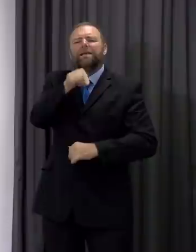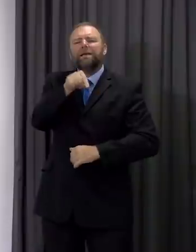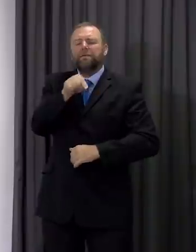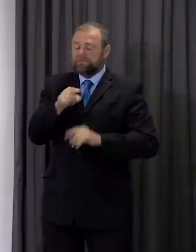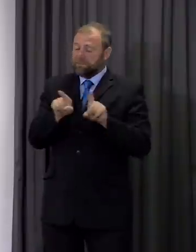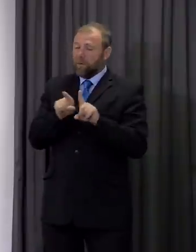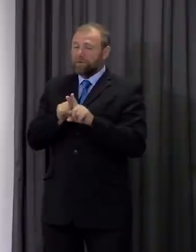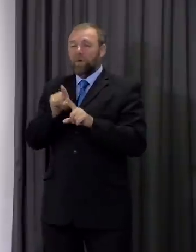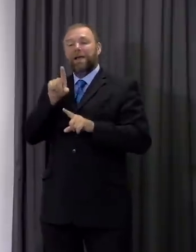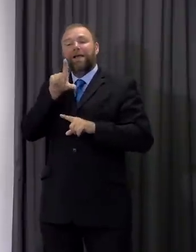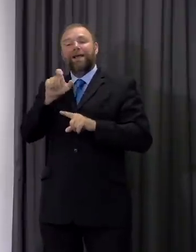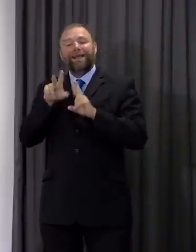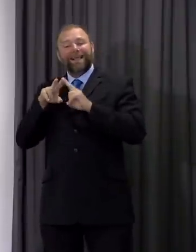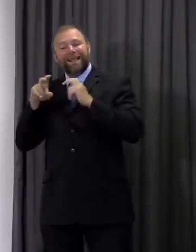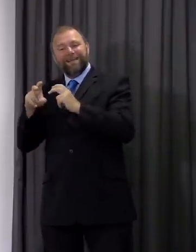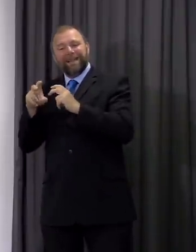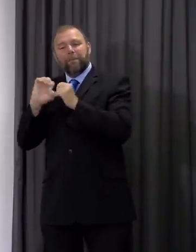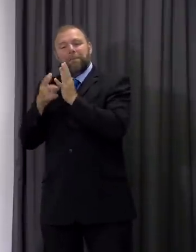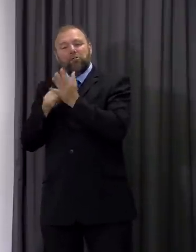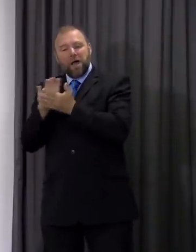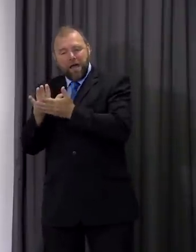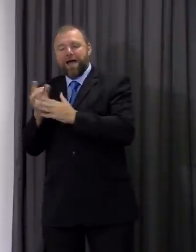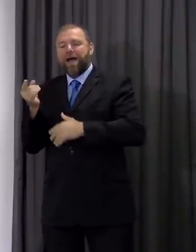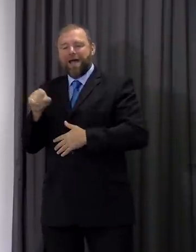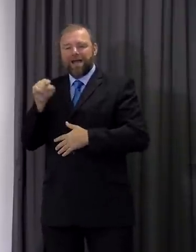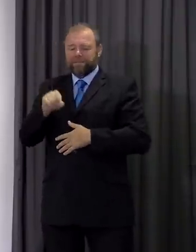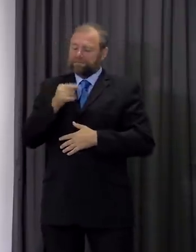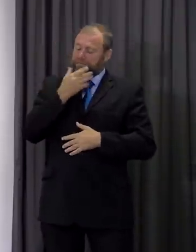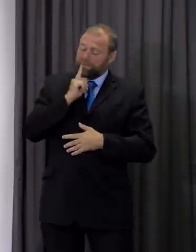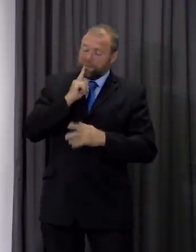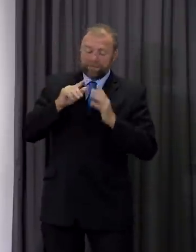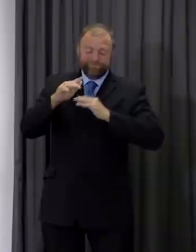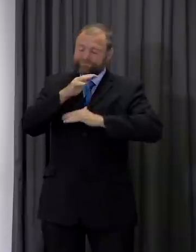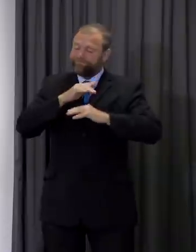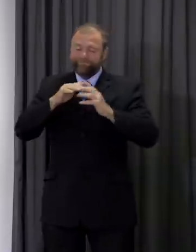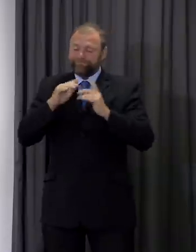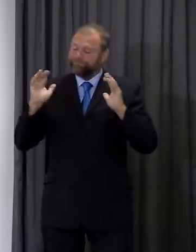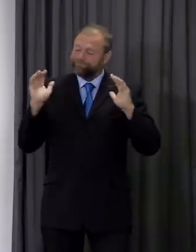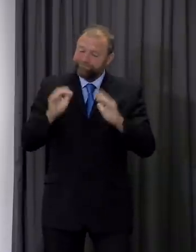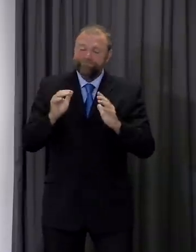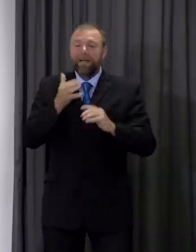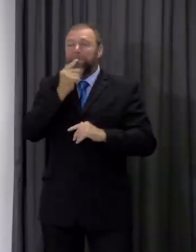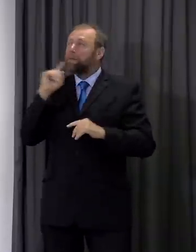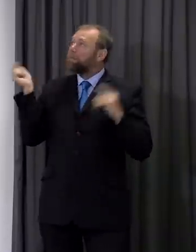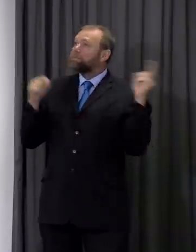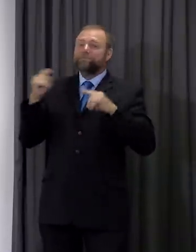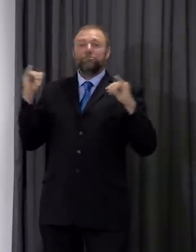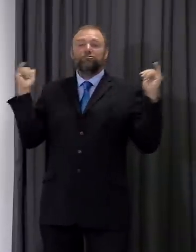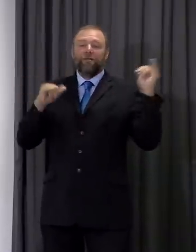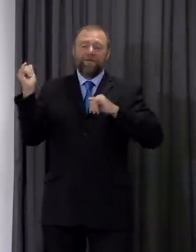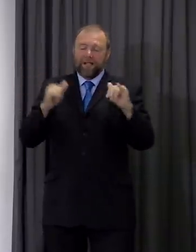as well as those associated with socialising without social distance and imported cases from holiday travel.